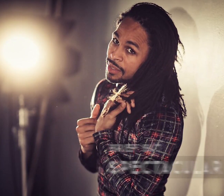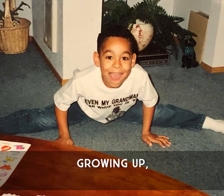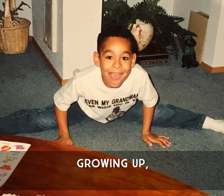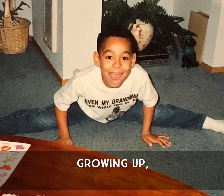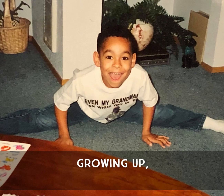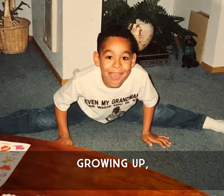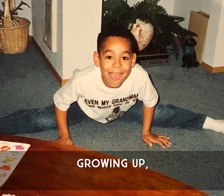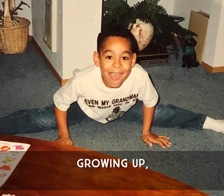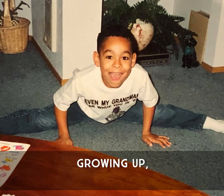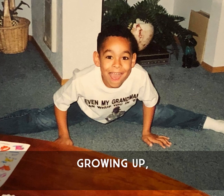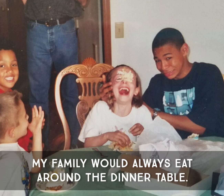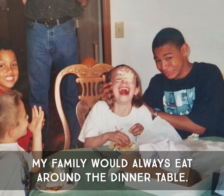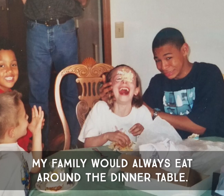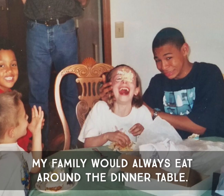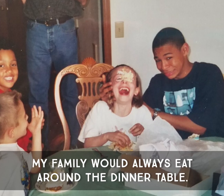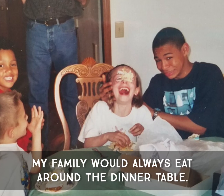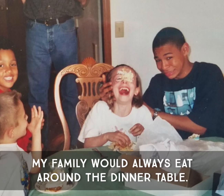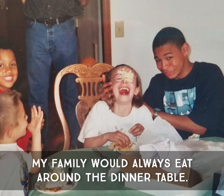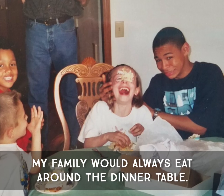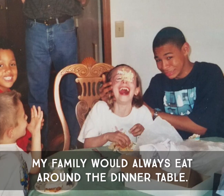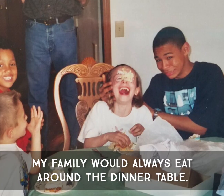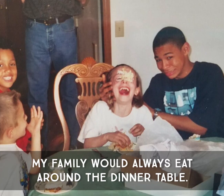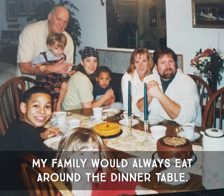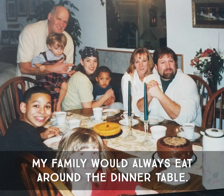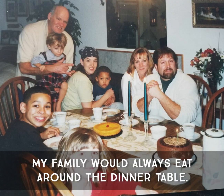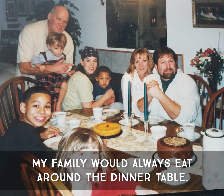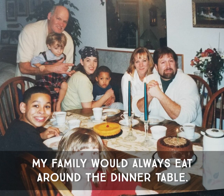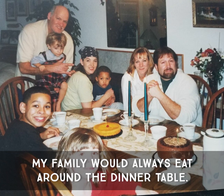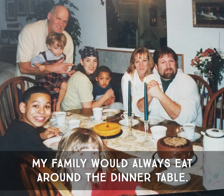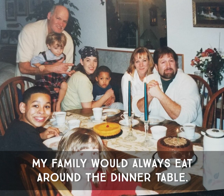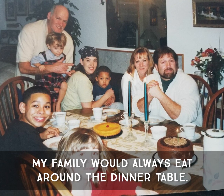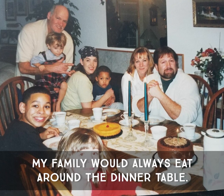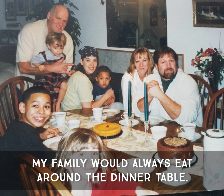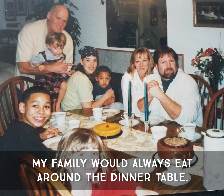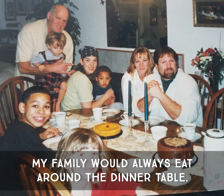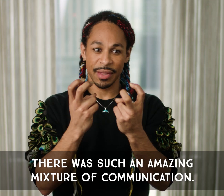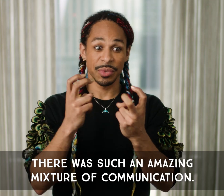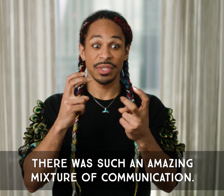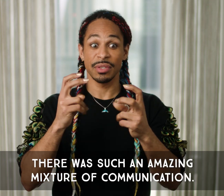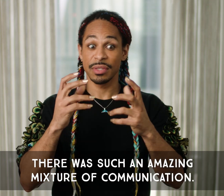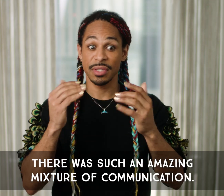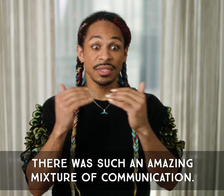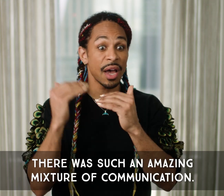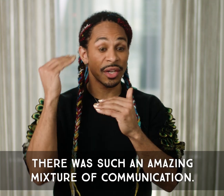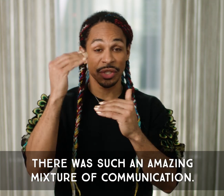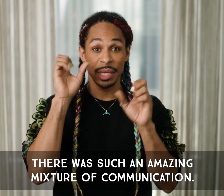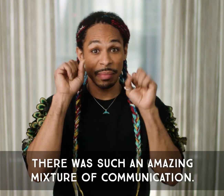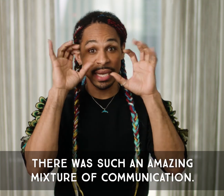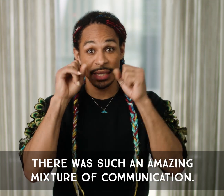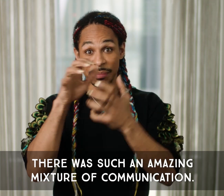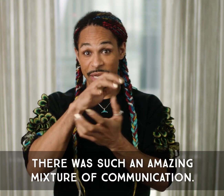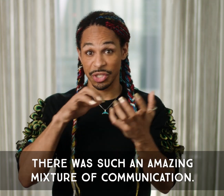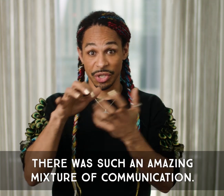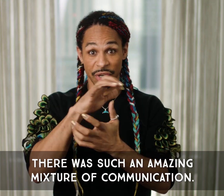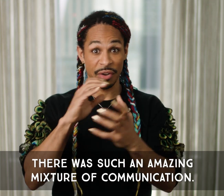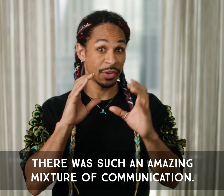Growing up, my family would always eat around the dinner table. It was such an amazing mixture of